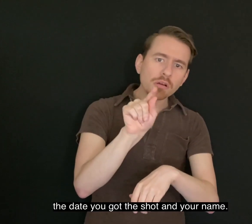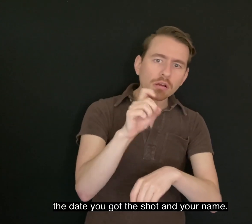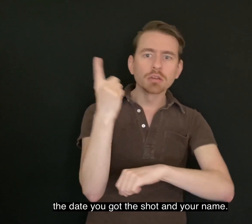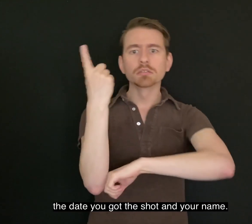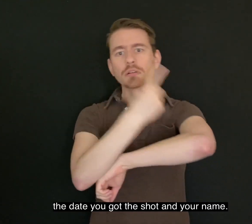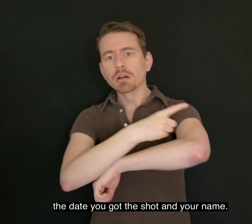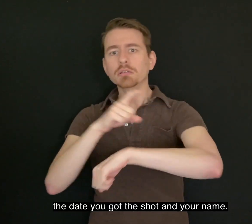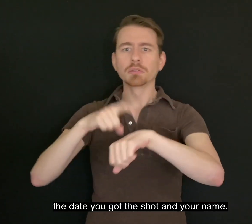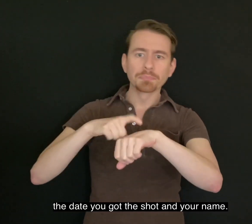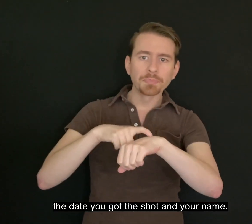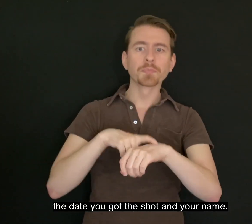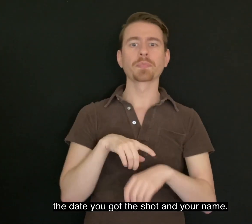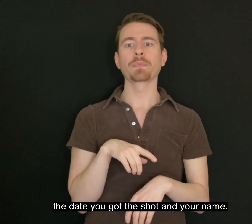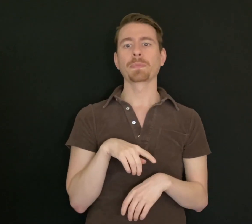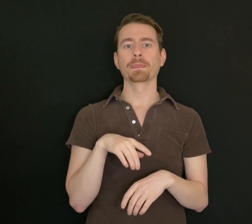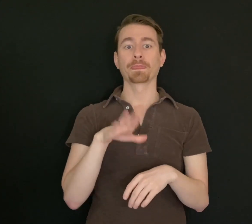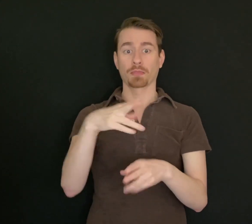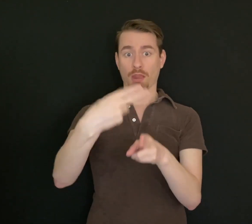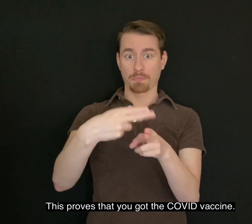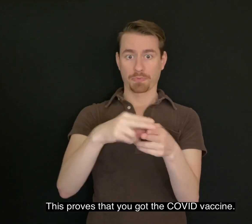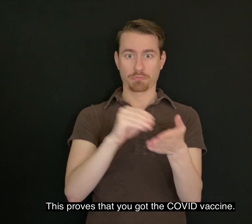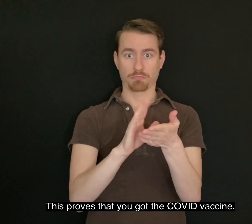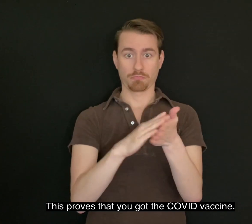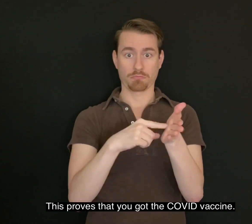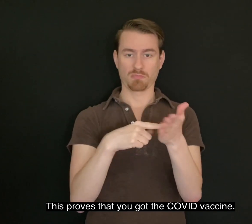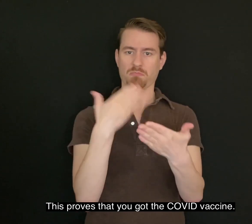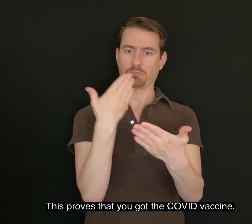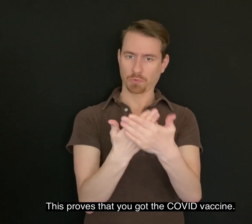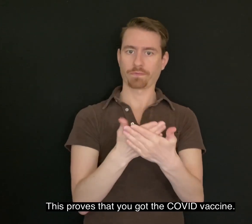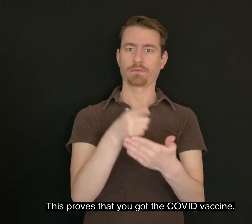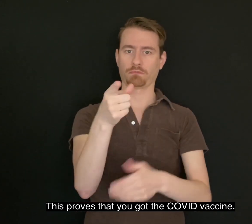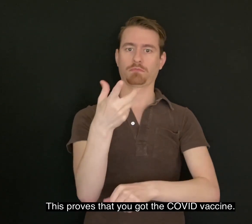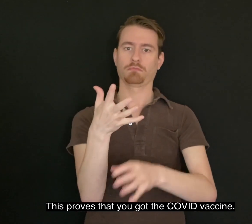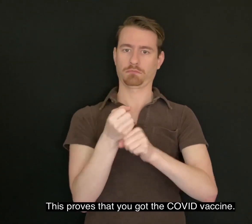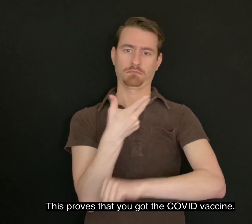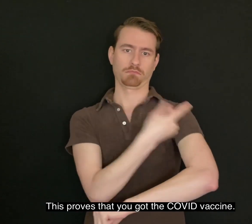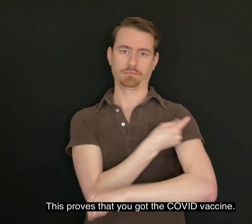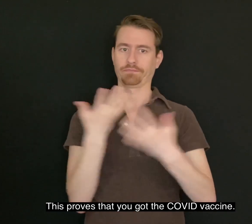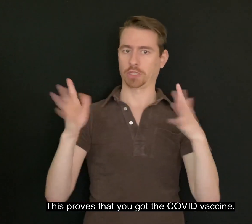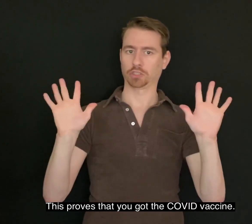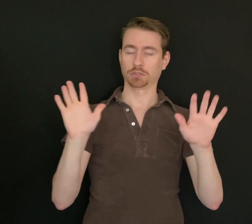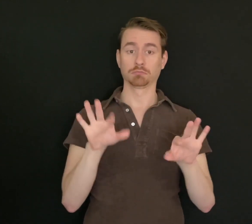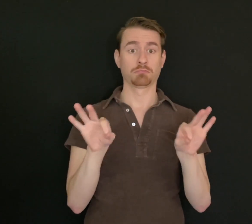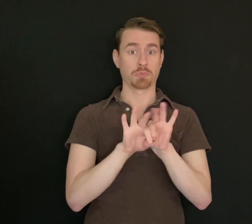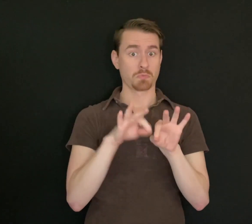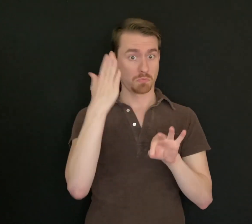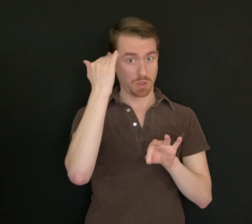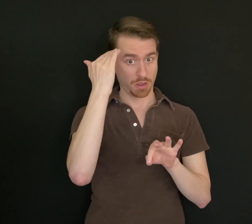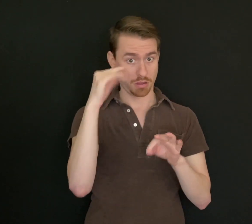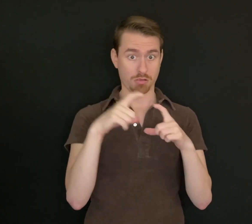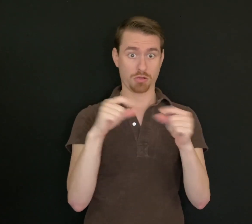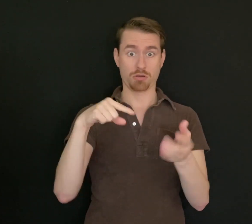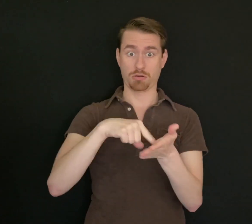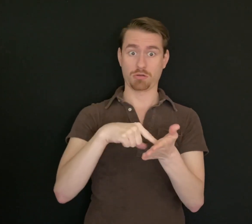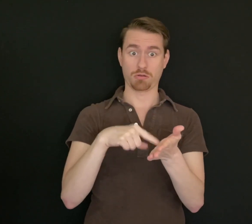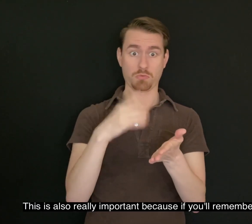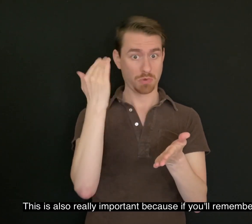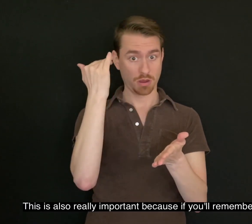date you got the shot and your name. This proves that you got the COVID vaccine. This is also really important